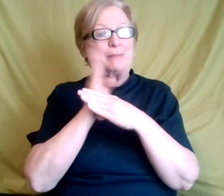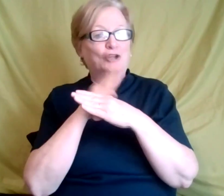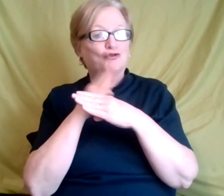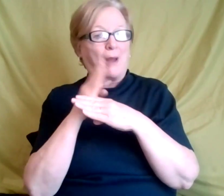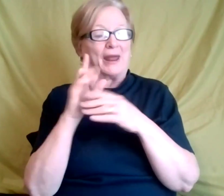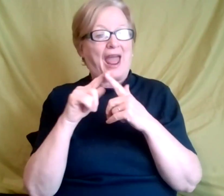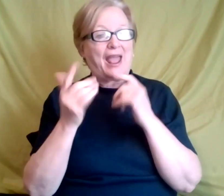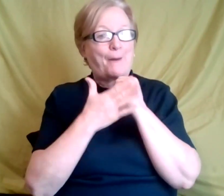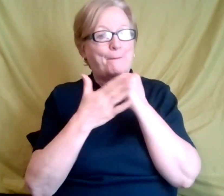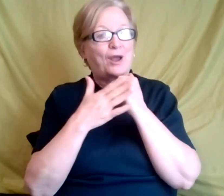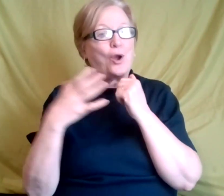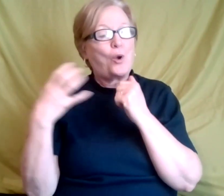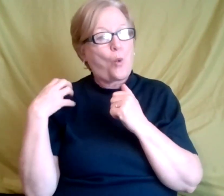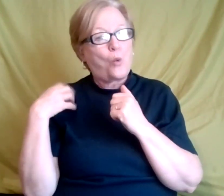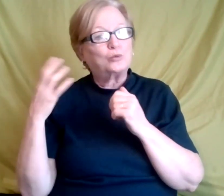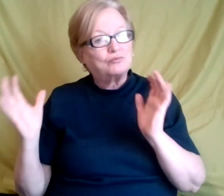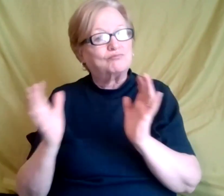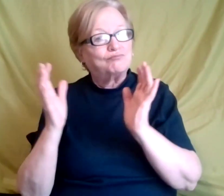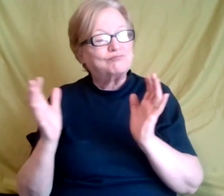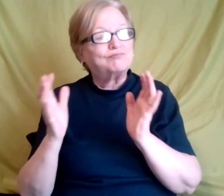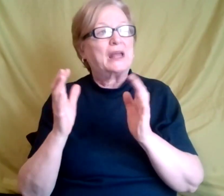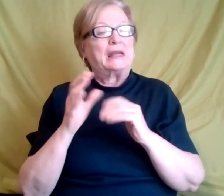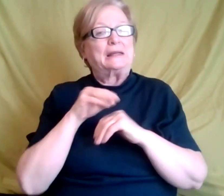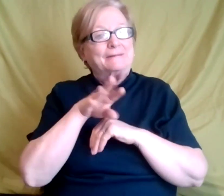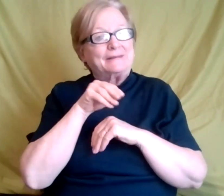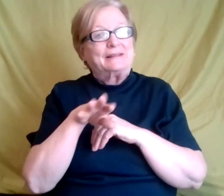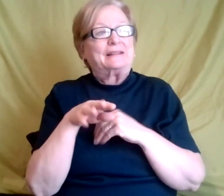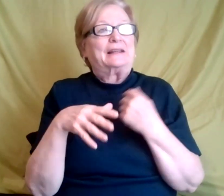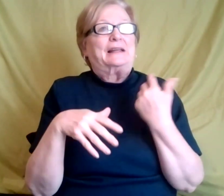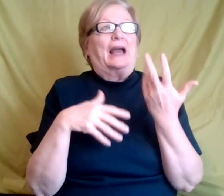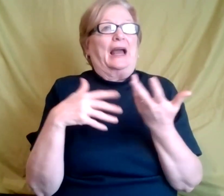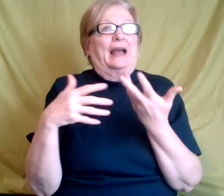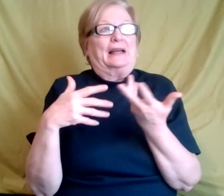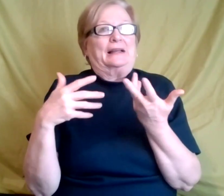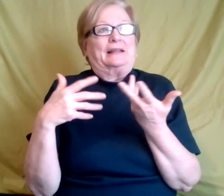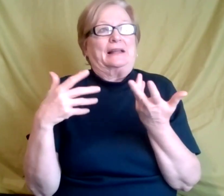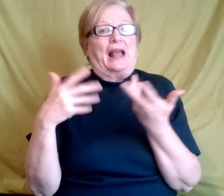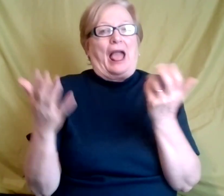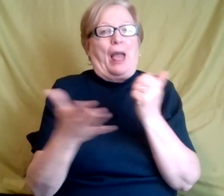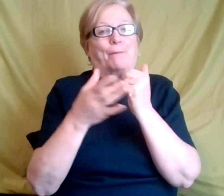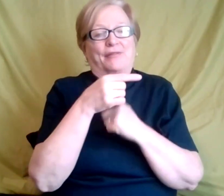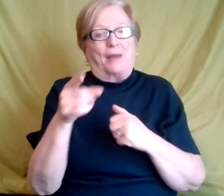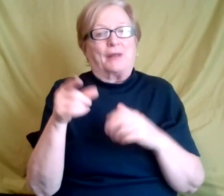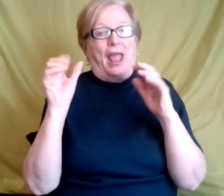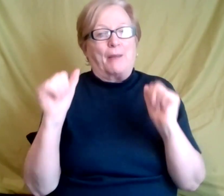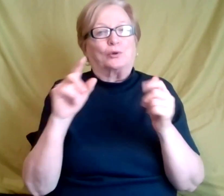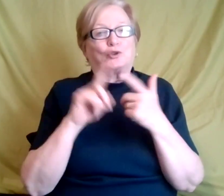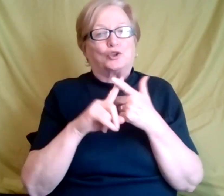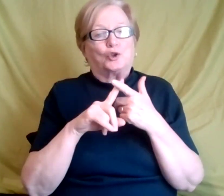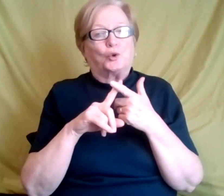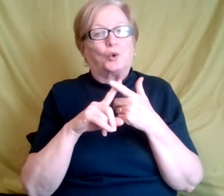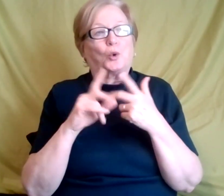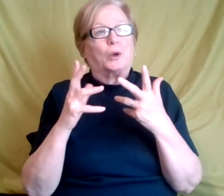and helping them to, um, to be able to, again, navigate their way into the